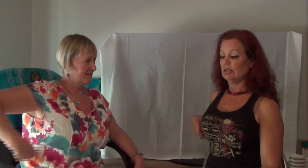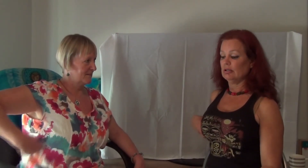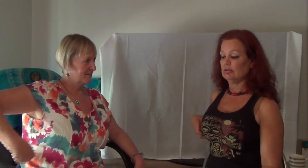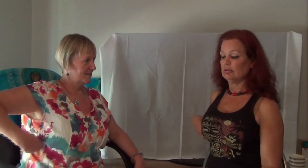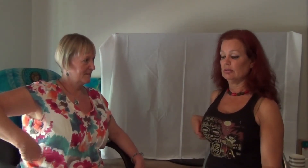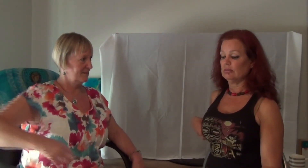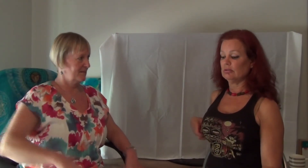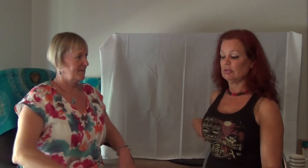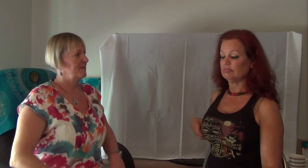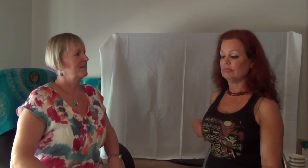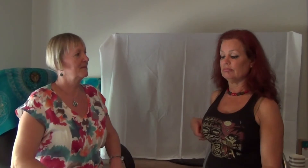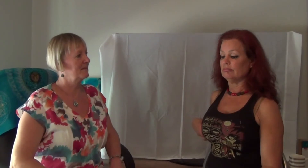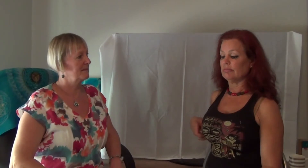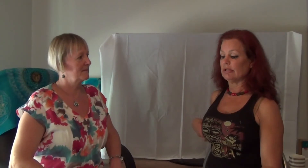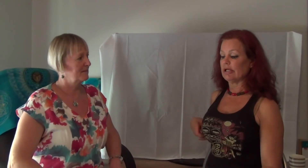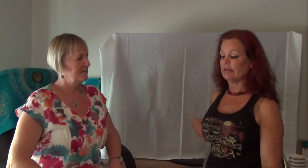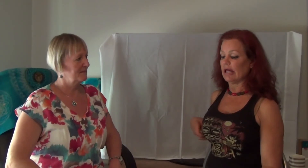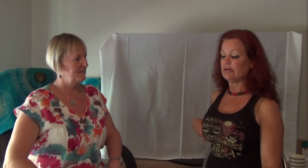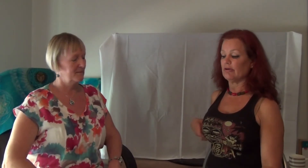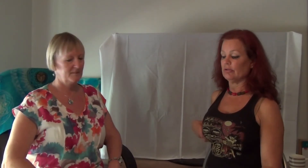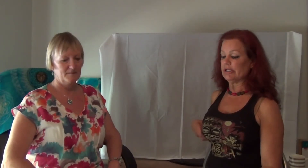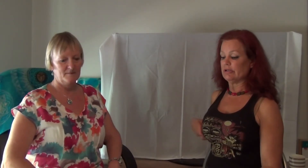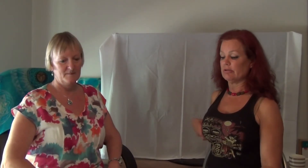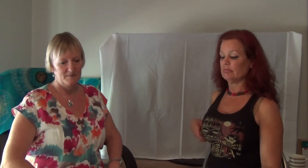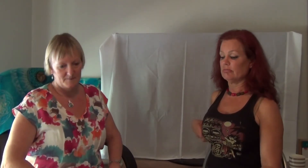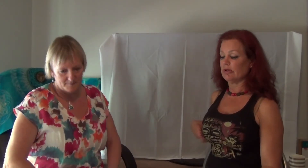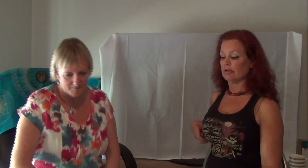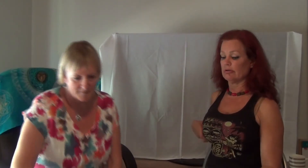Like a light golden colour.